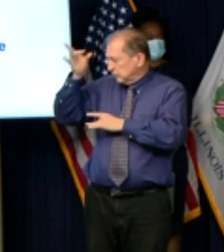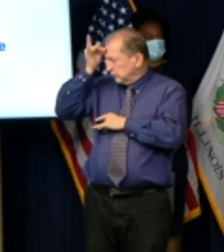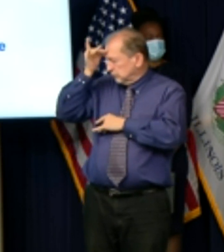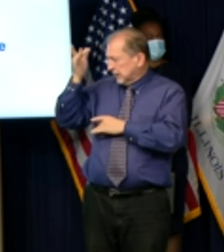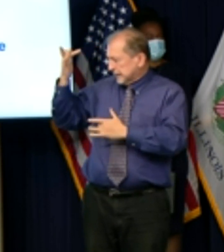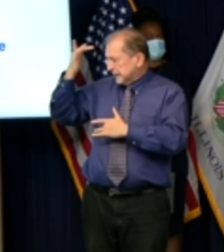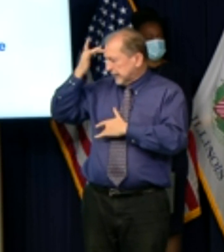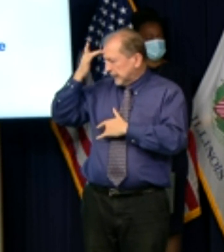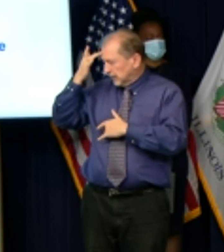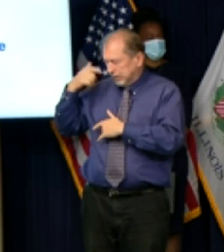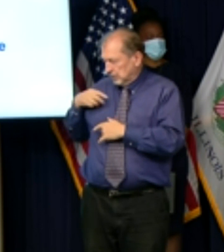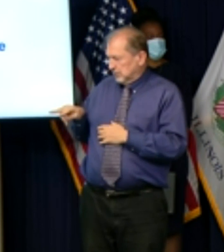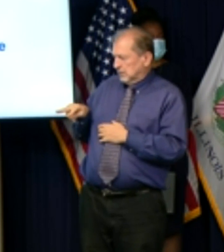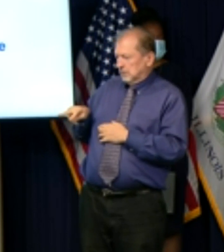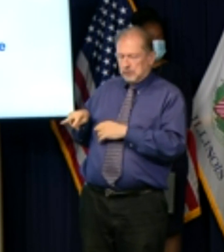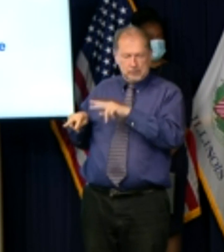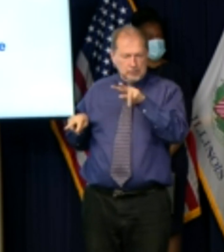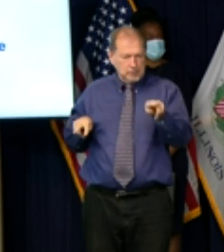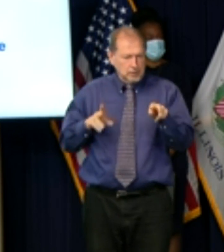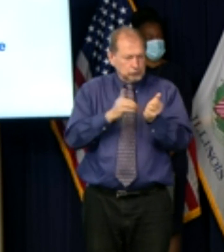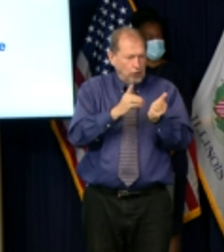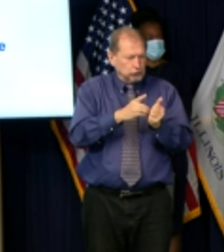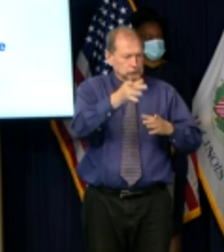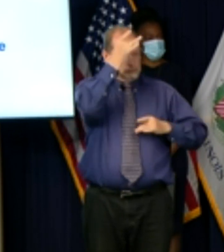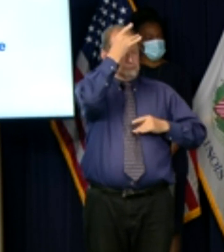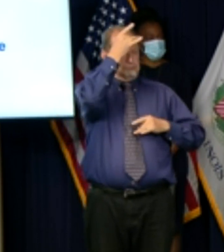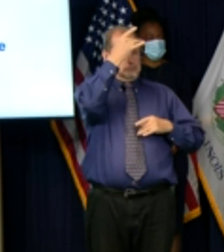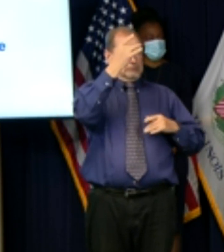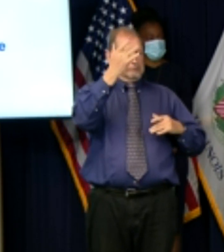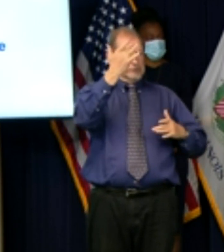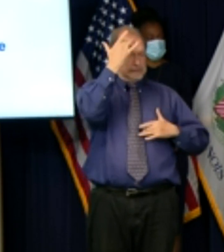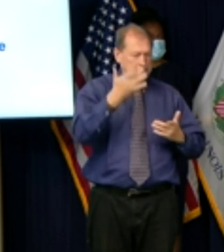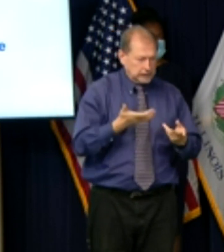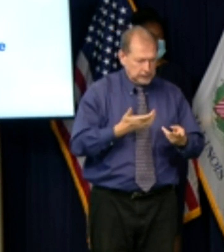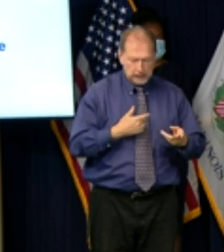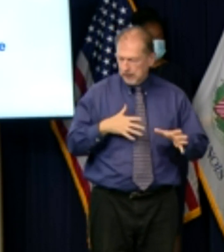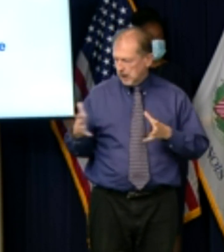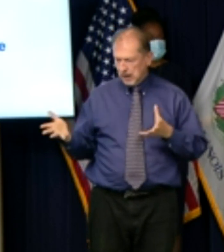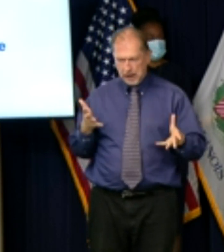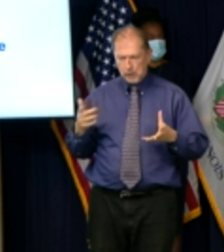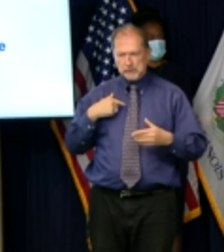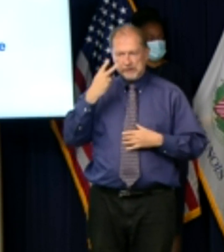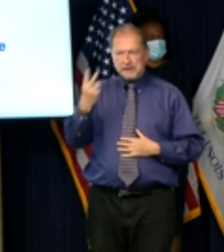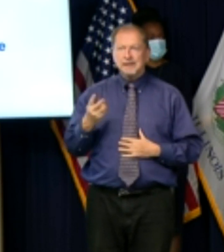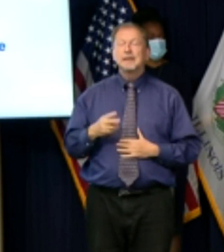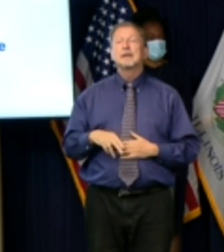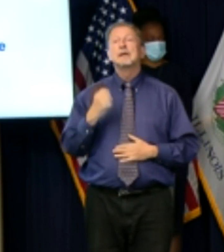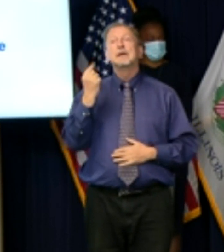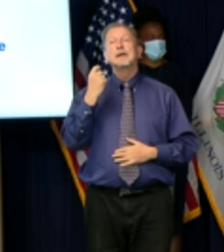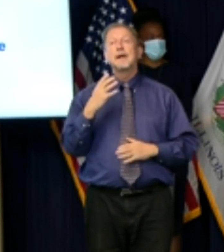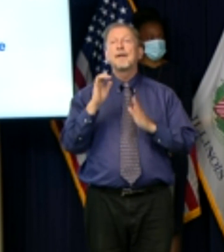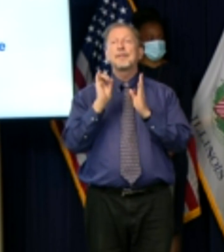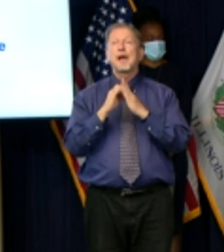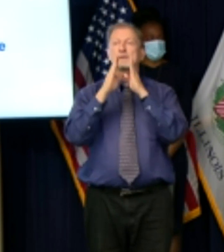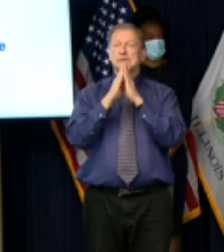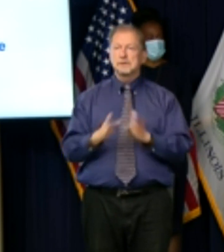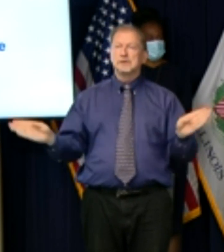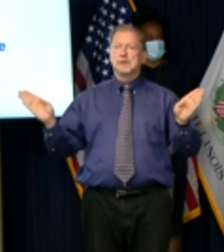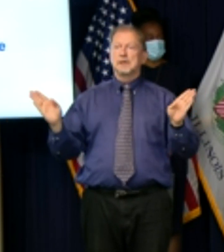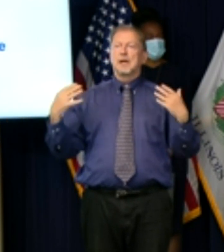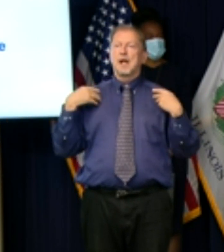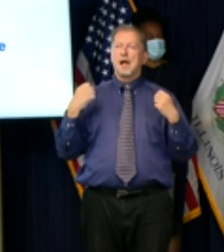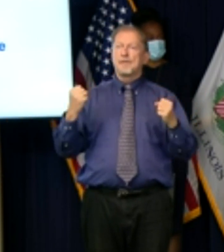and the best chance of doing that is to understand that this is a public health problem and it is